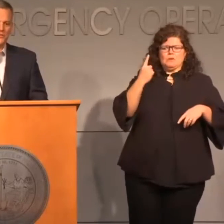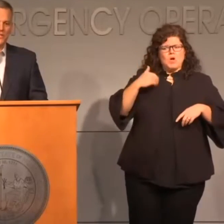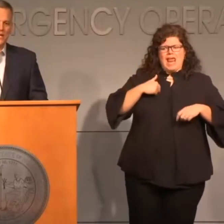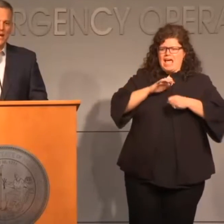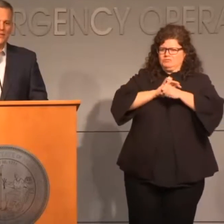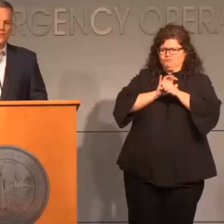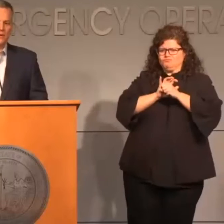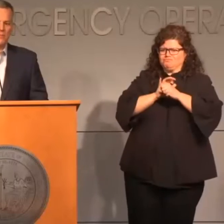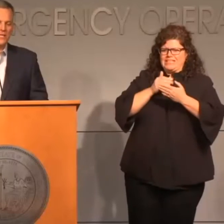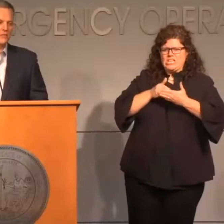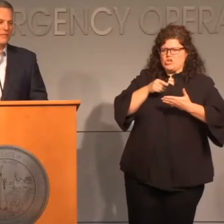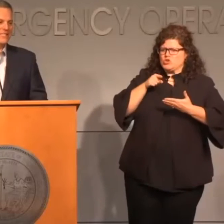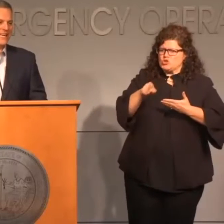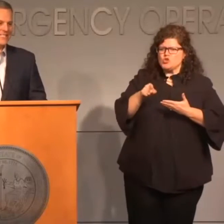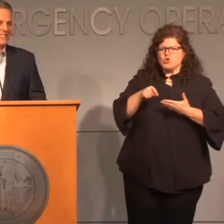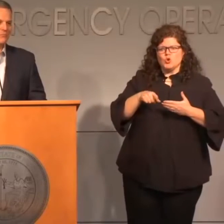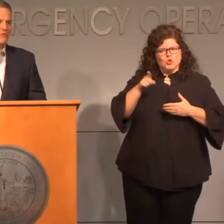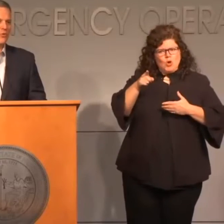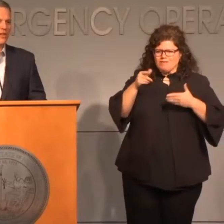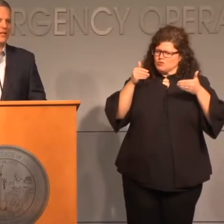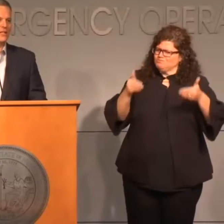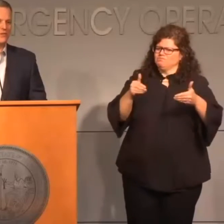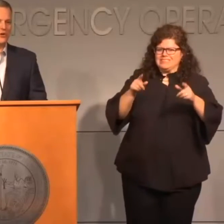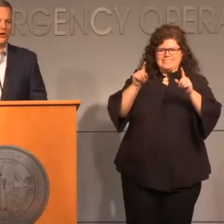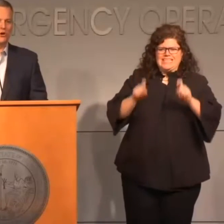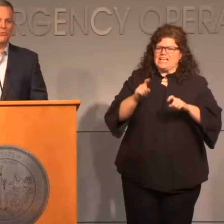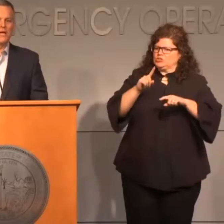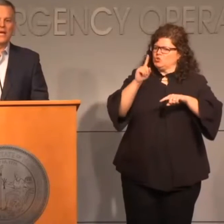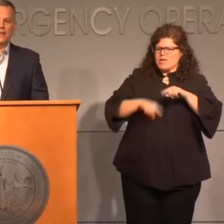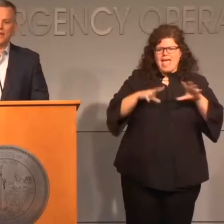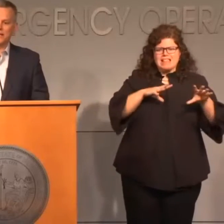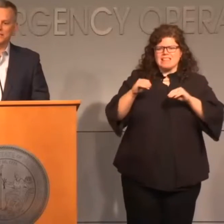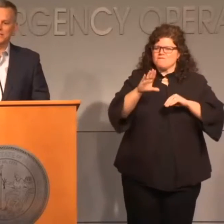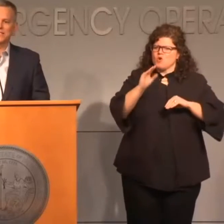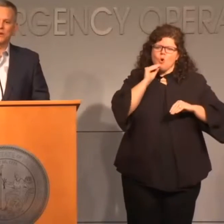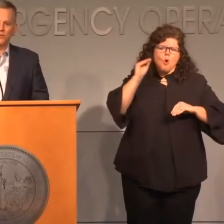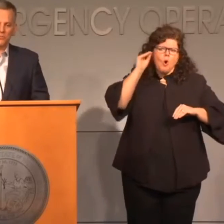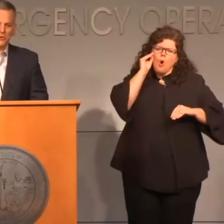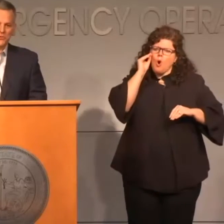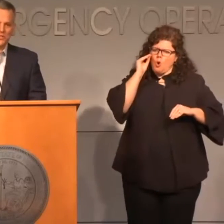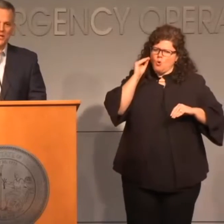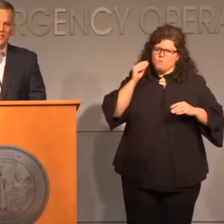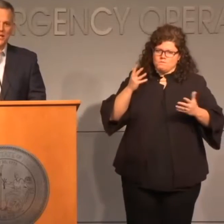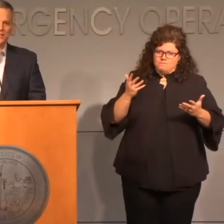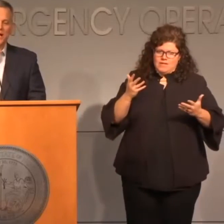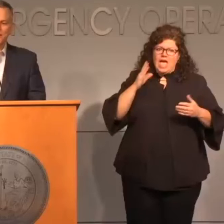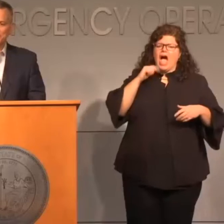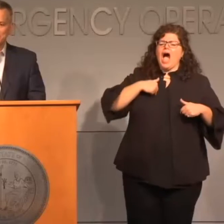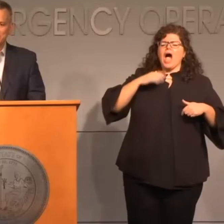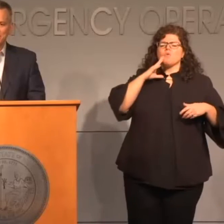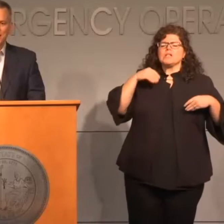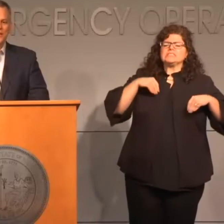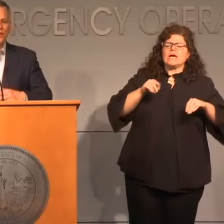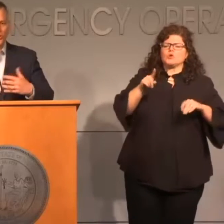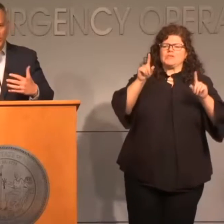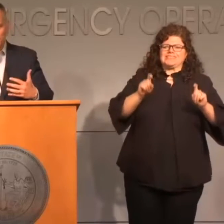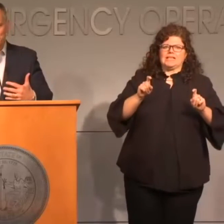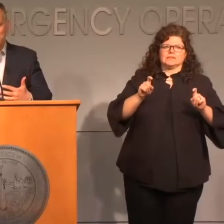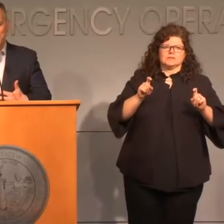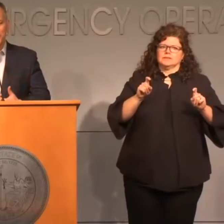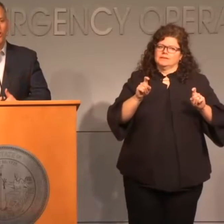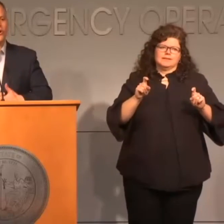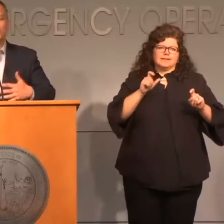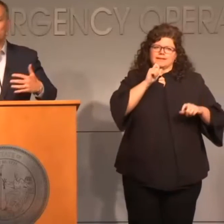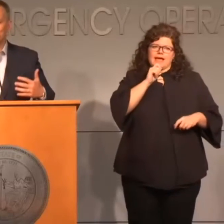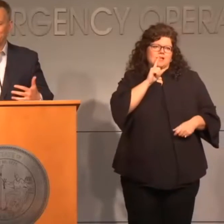coronavirus and that they must be tested before they can leave their home and they can sell the person a test. Obviously, the local